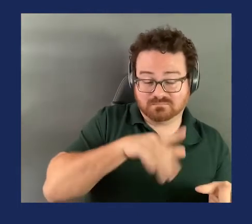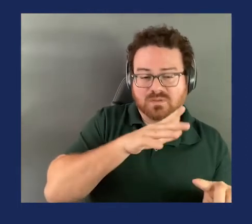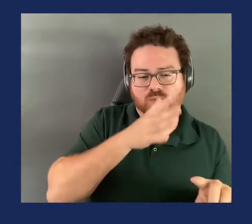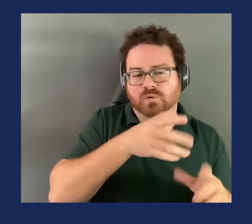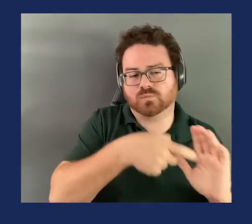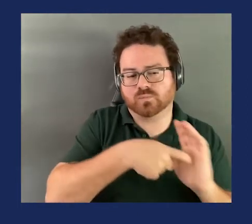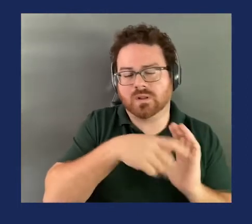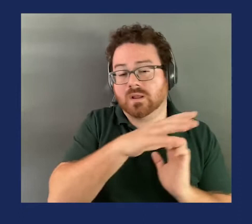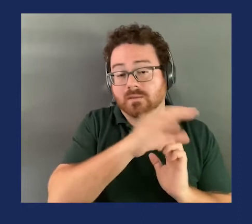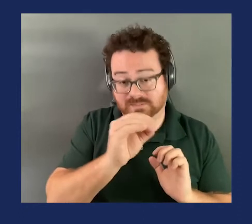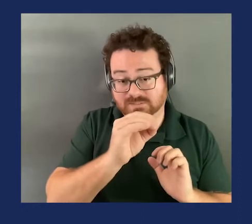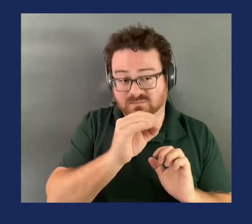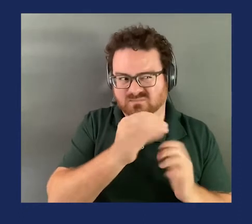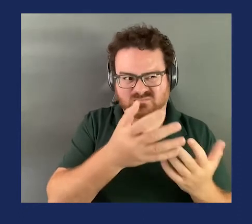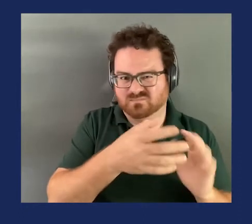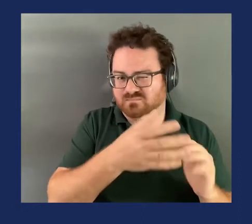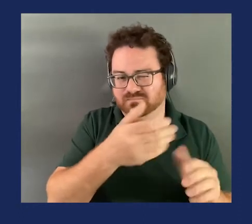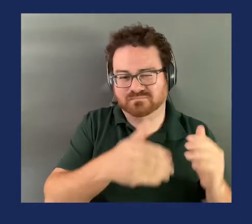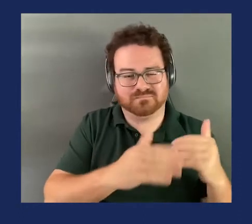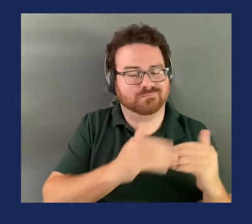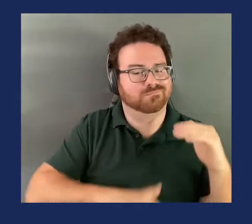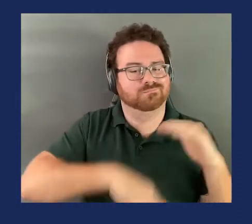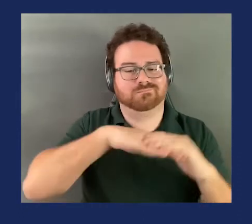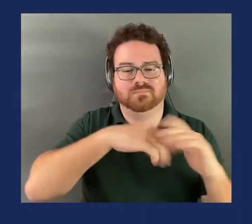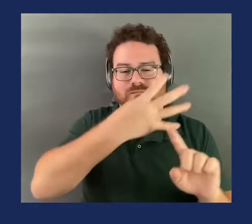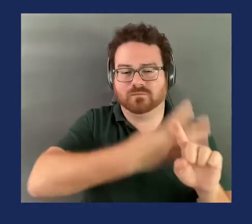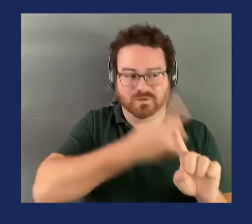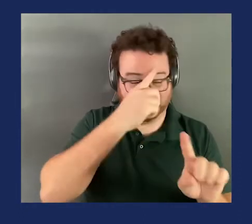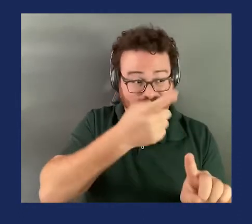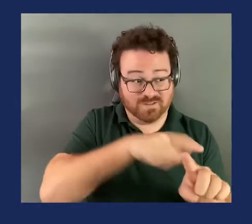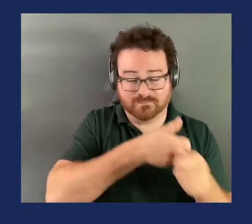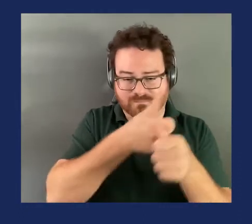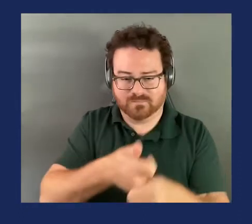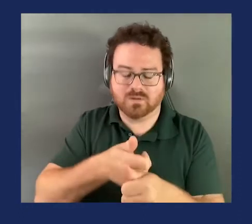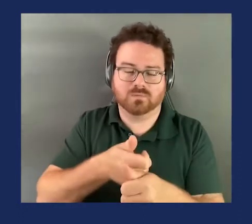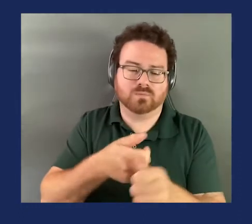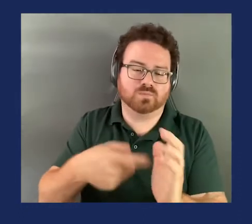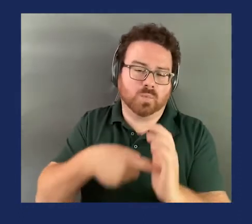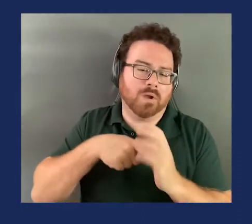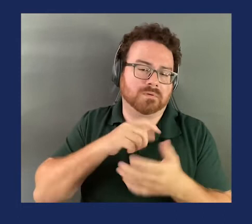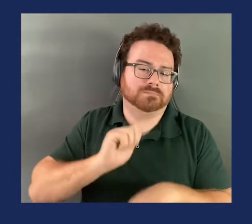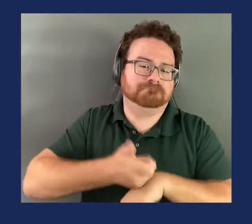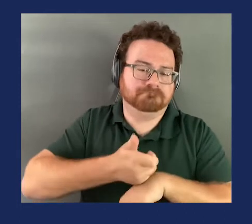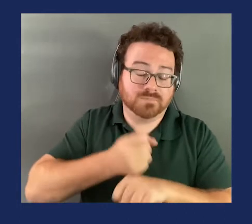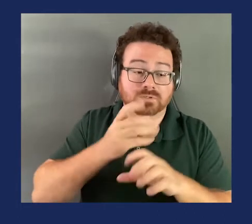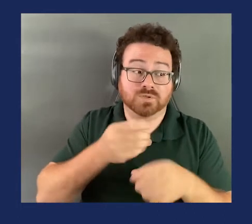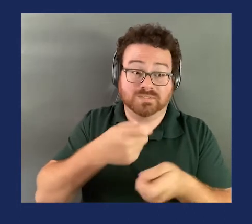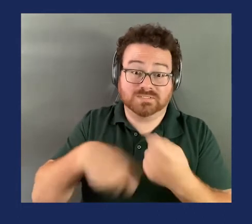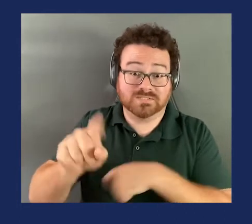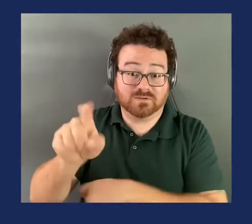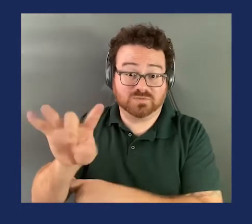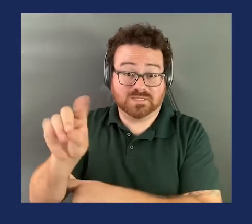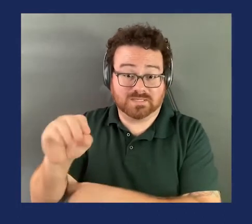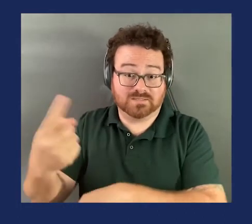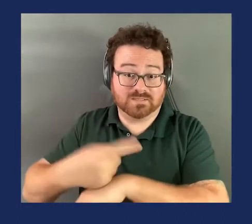at most four months to comply with the requirements. So rather than 180 days, which is the statutory max under